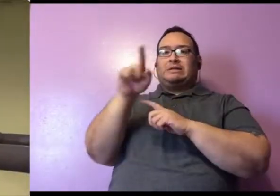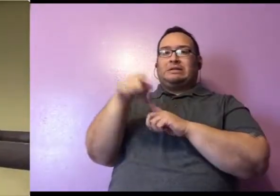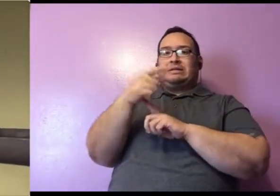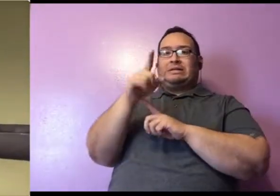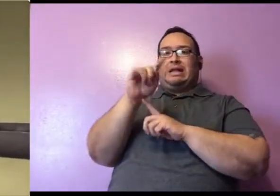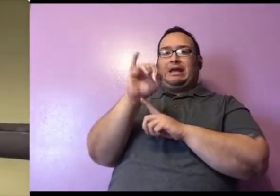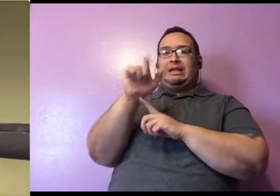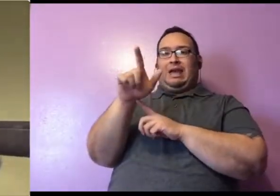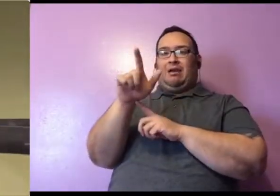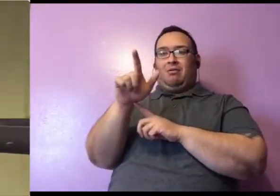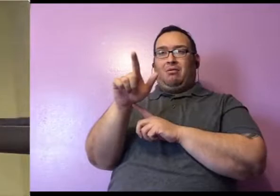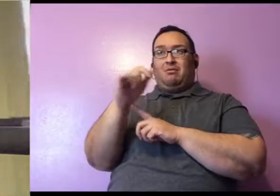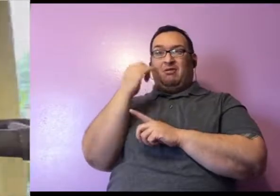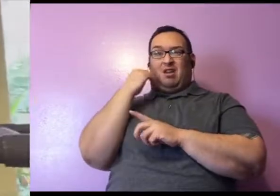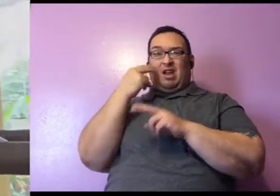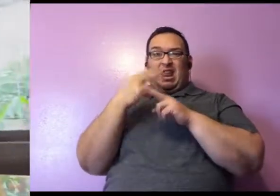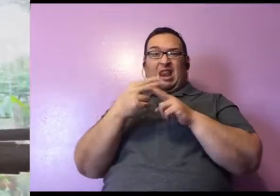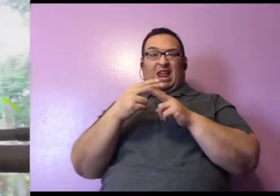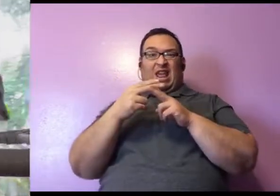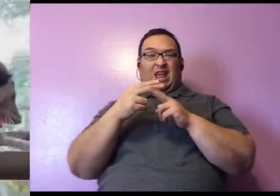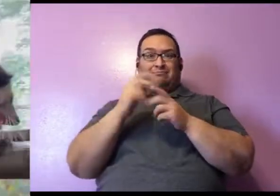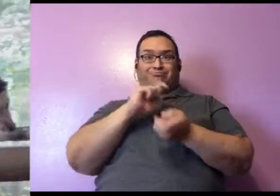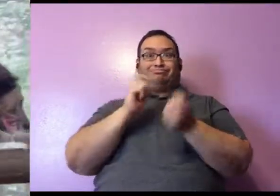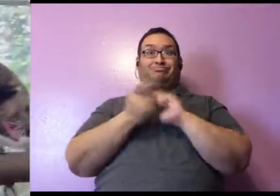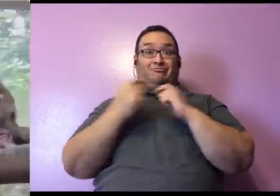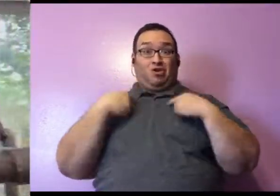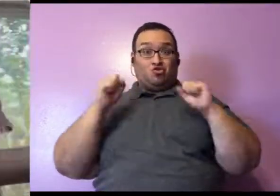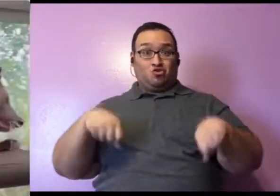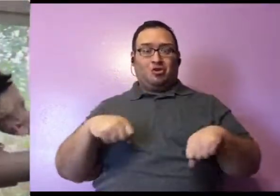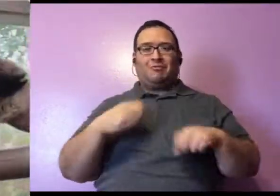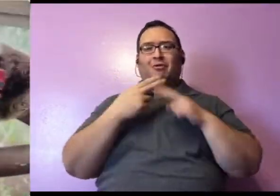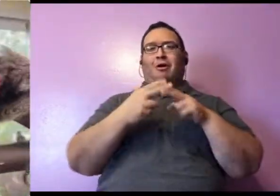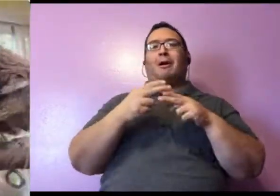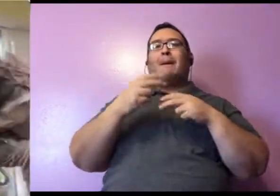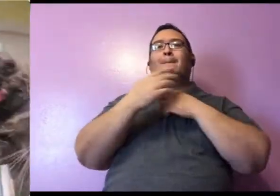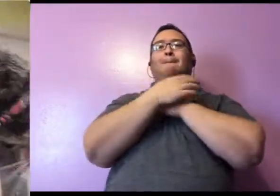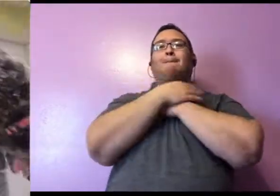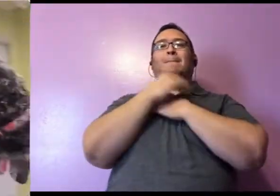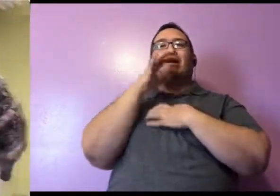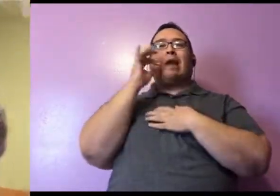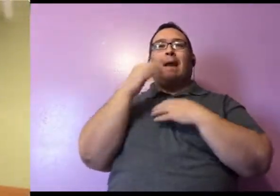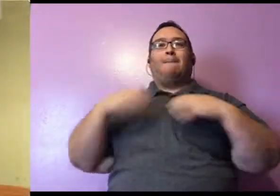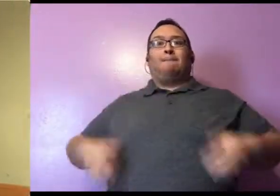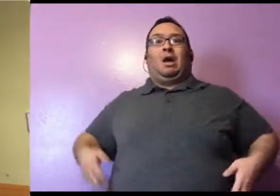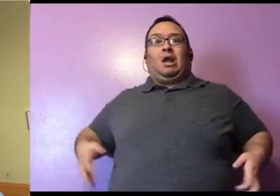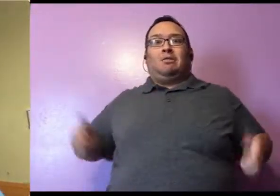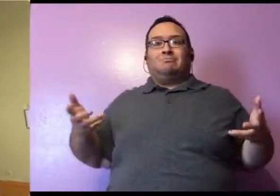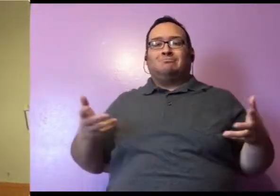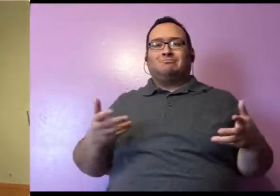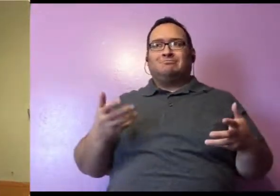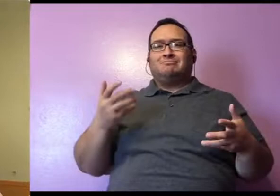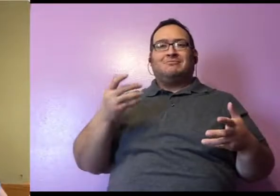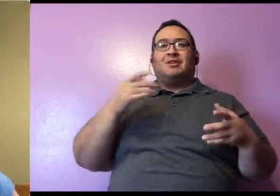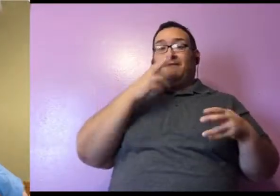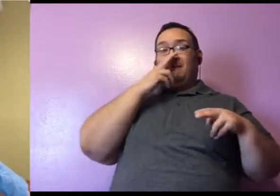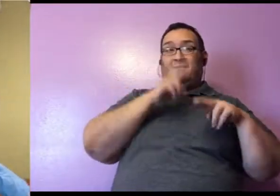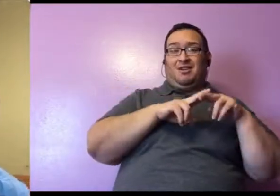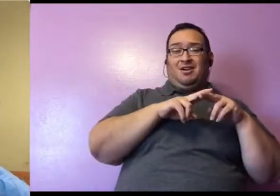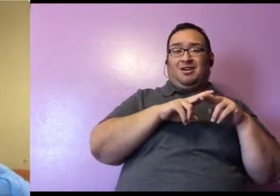rename Bearcats, I would call them Bearcat monkeys. The funny thing about them is that they are not bears or cats